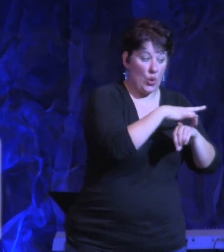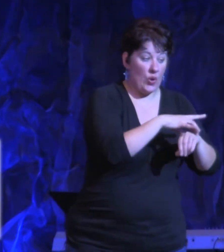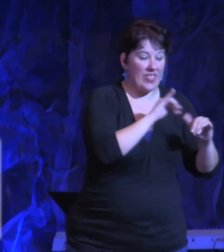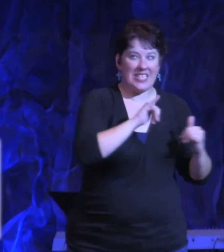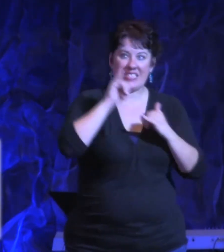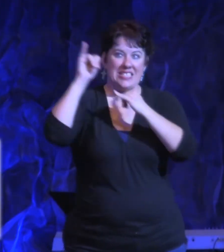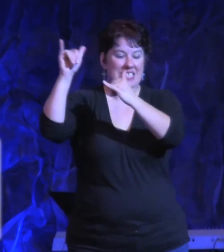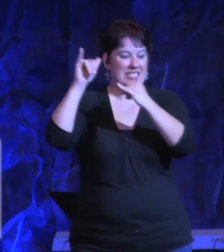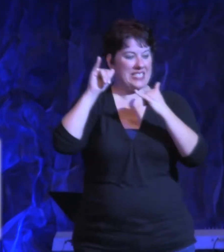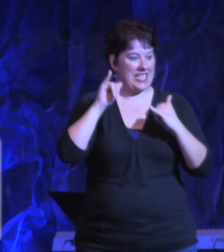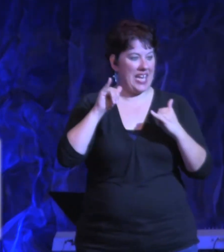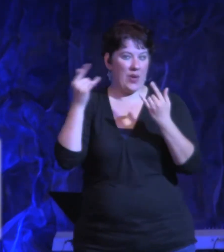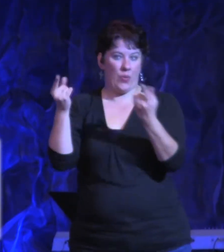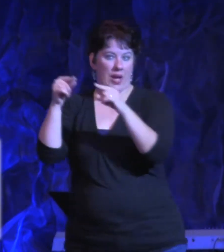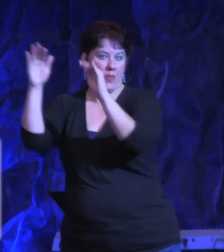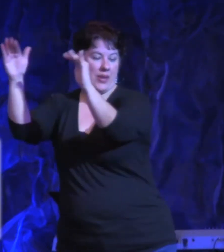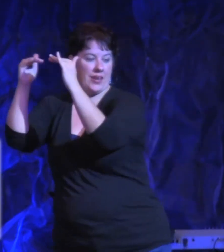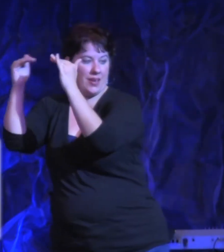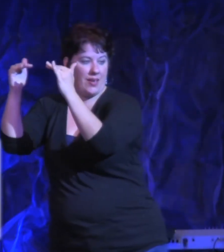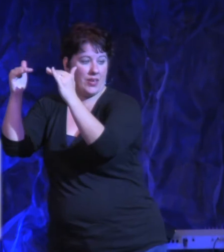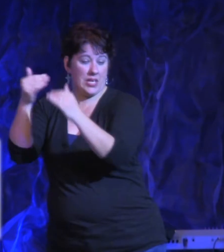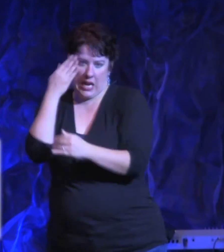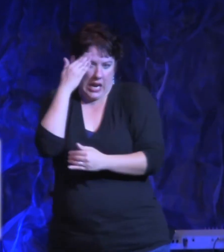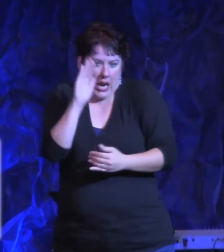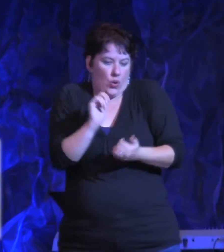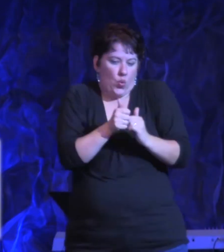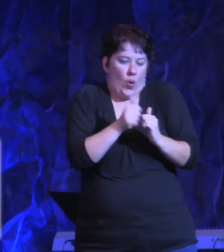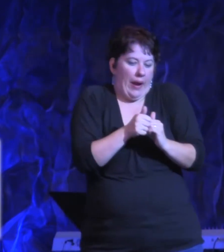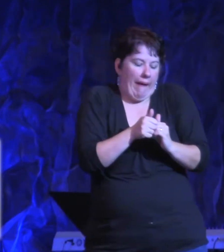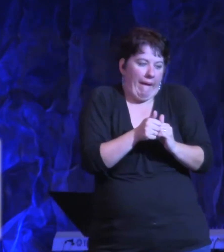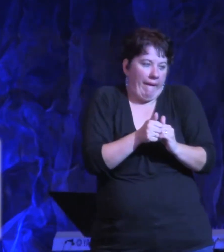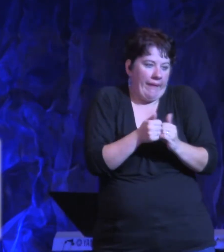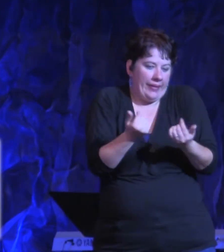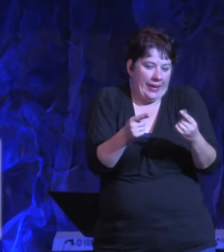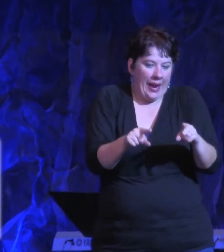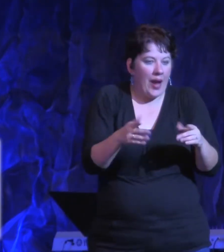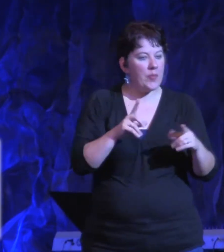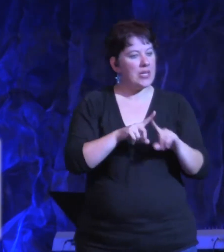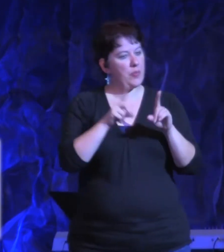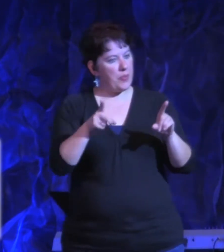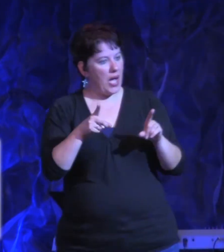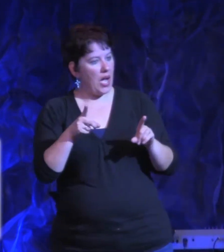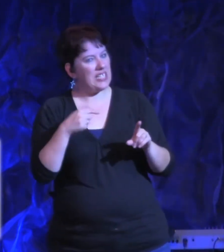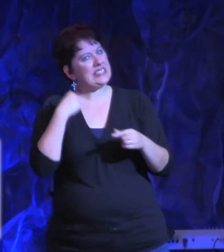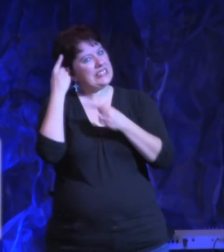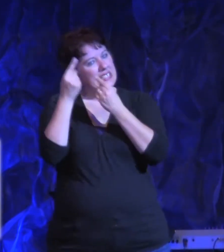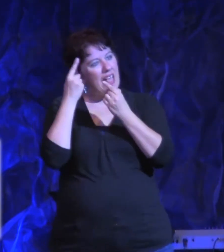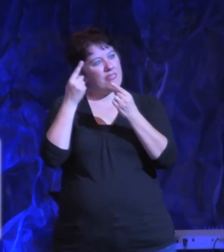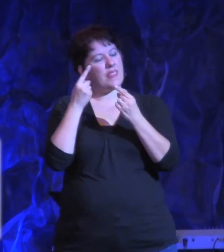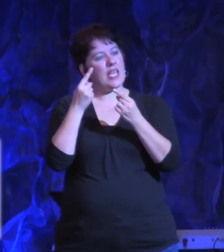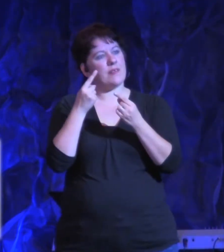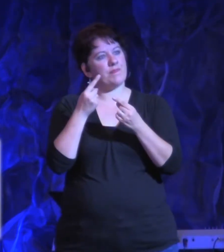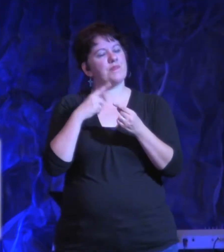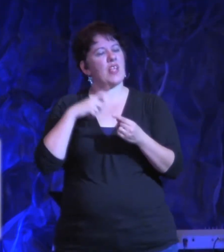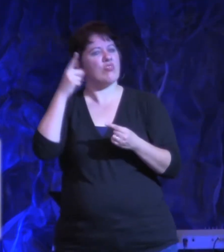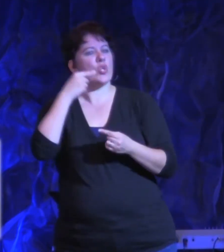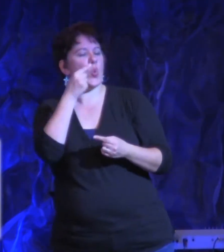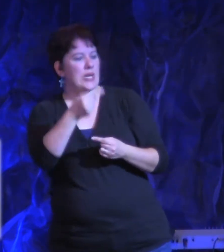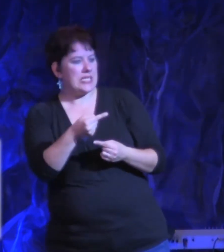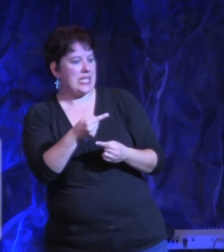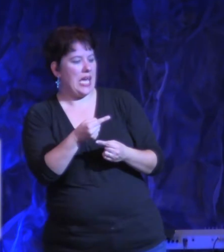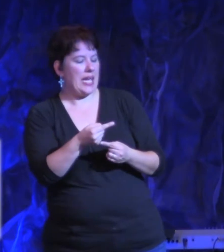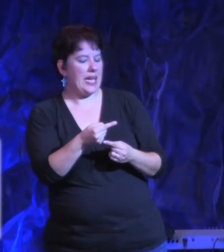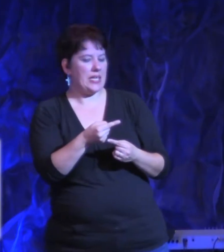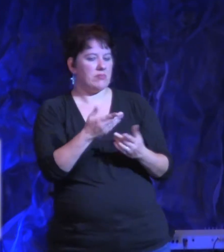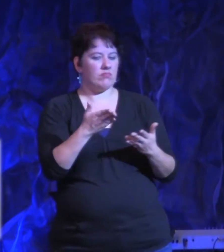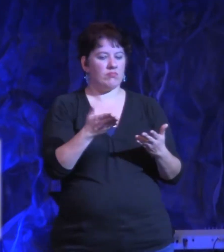to do it exactly, but in my mind, the way that I think about it is the Lord says, whatever you bind on earth is going to be bound in heaven. Whatever you loose on